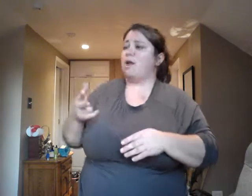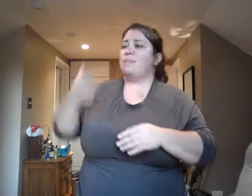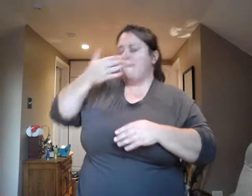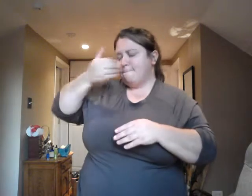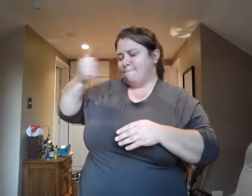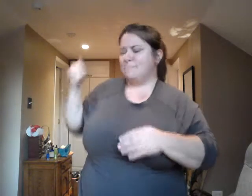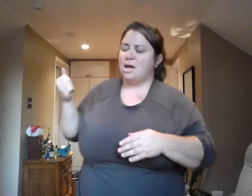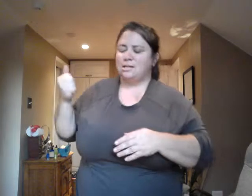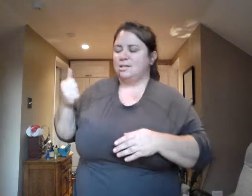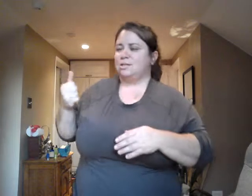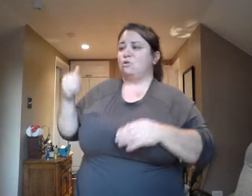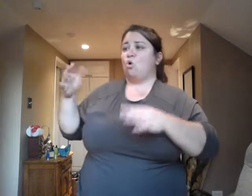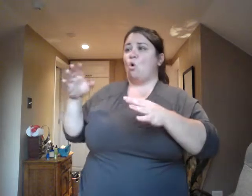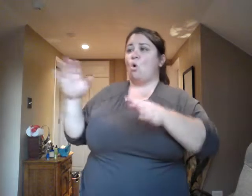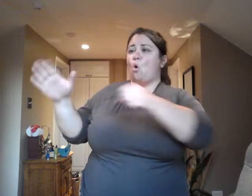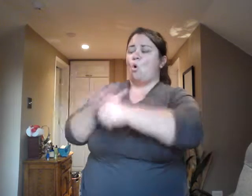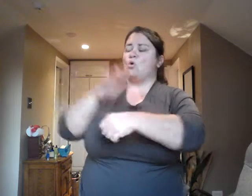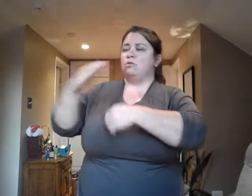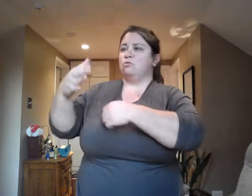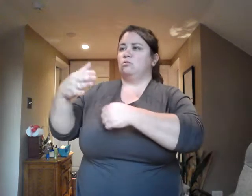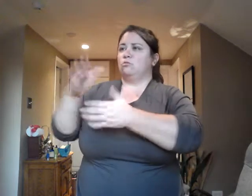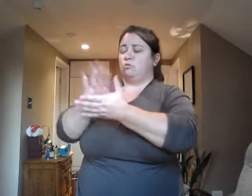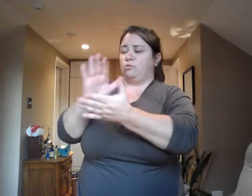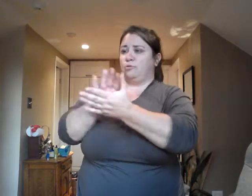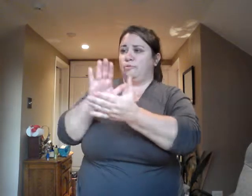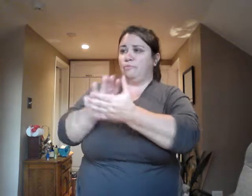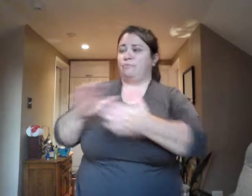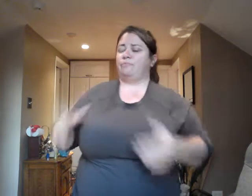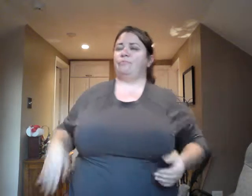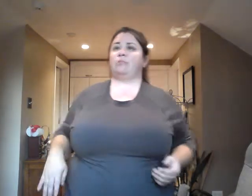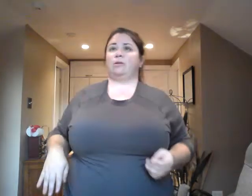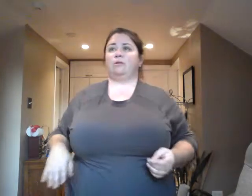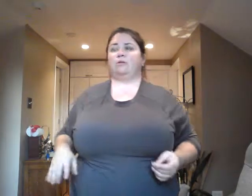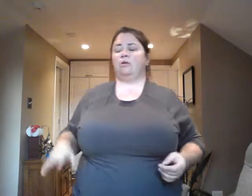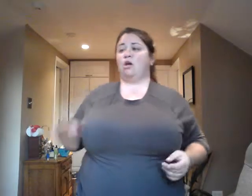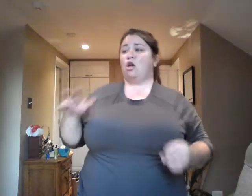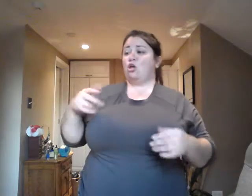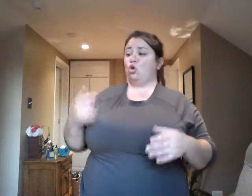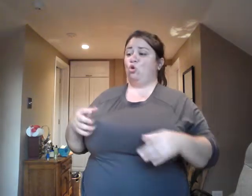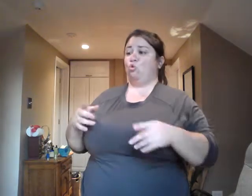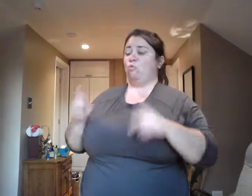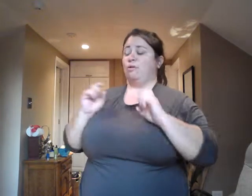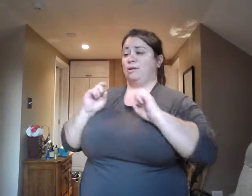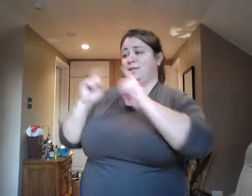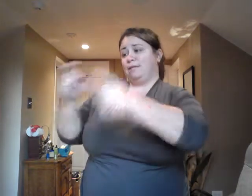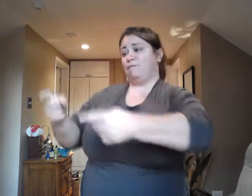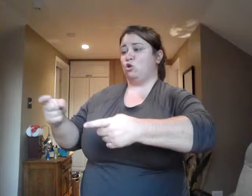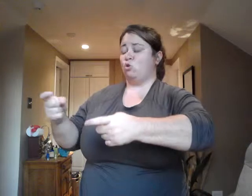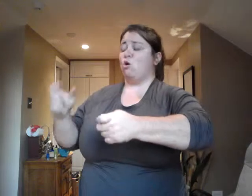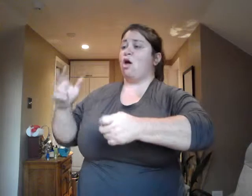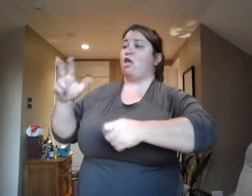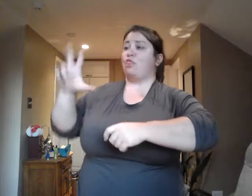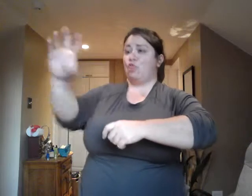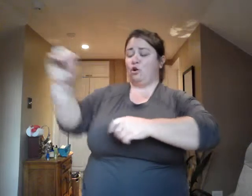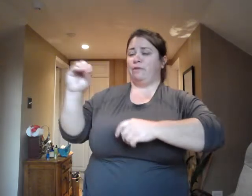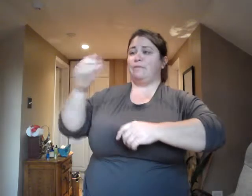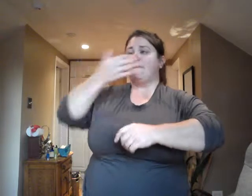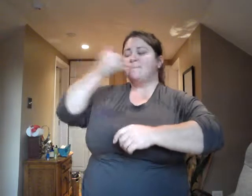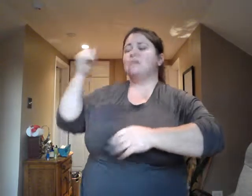performance by giving to each 30 of the best students. These teachers were asked, don't tell